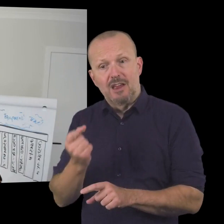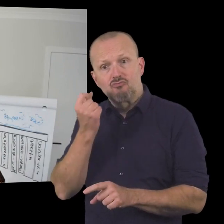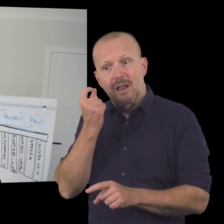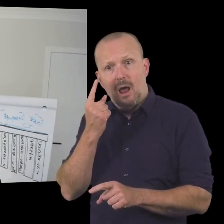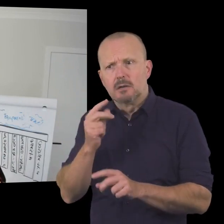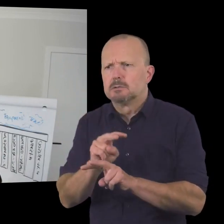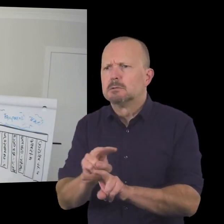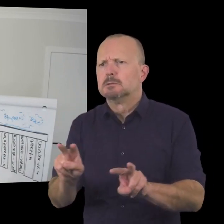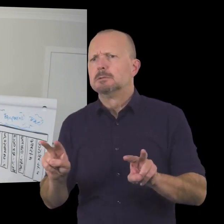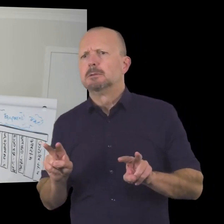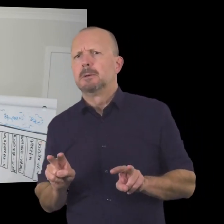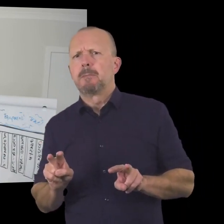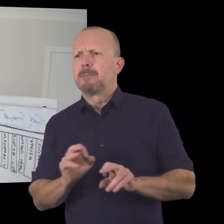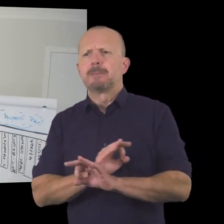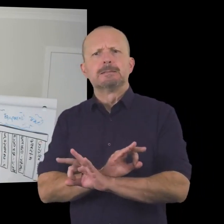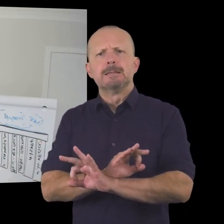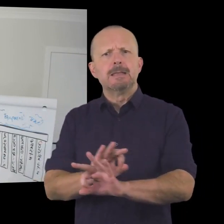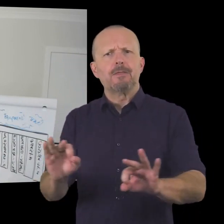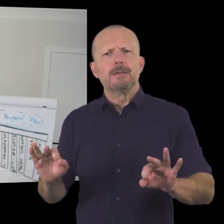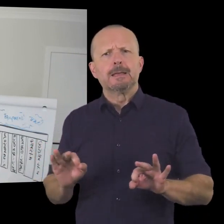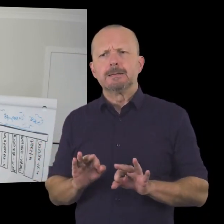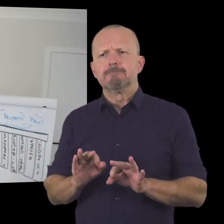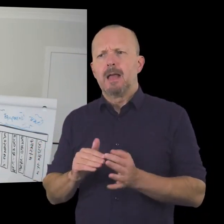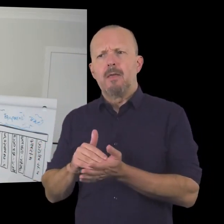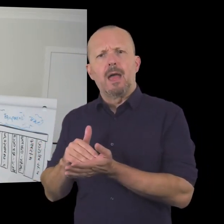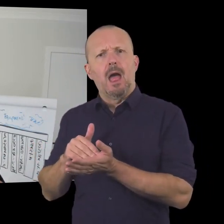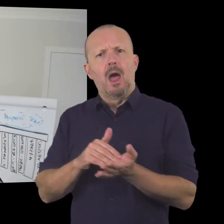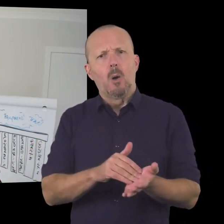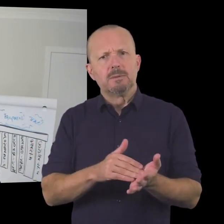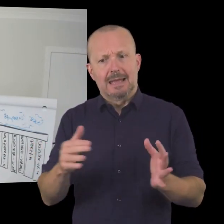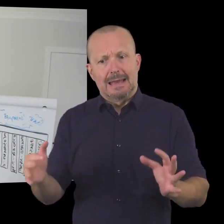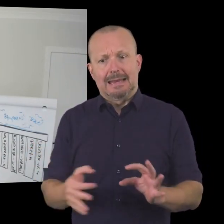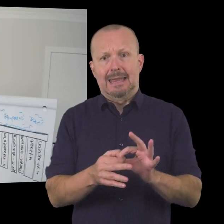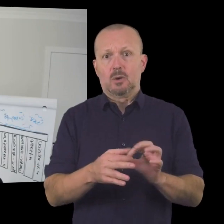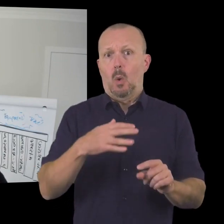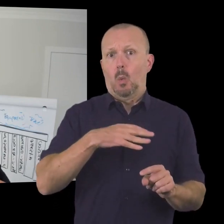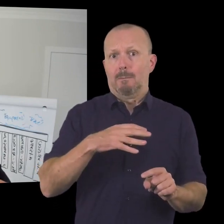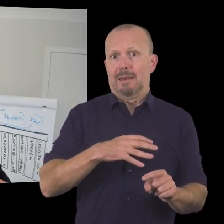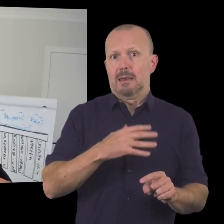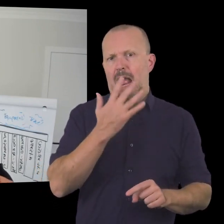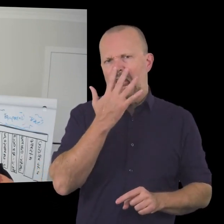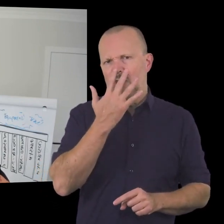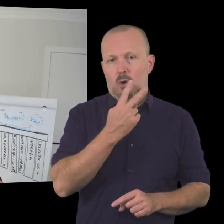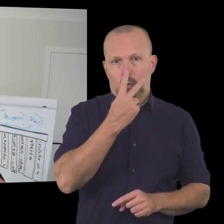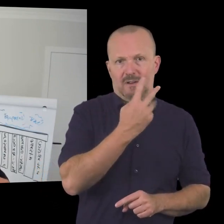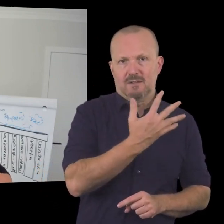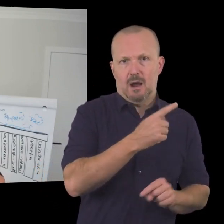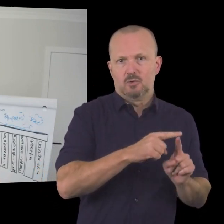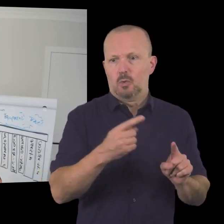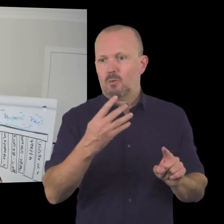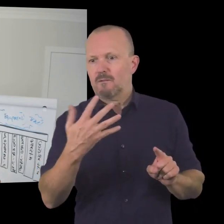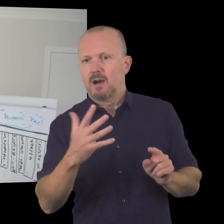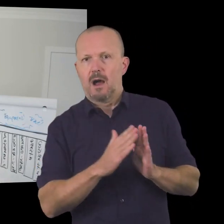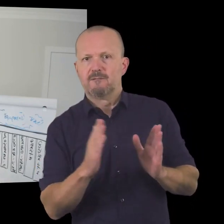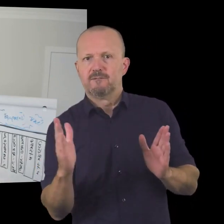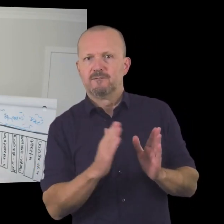wasn't really anything around uh that really helped connect uh woman aged between uh 25 and